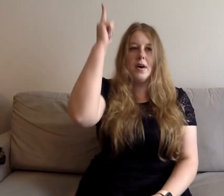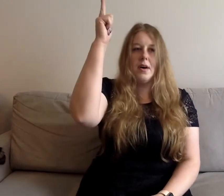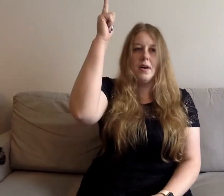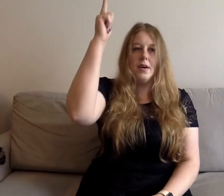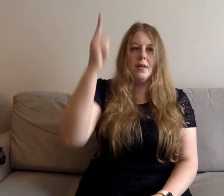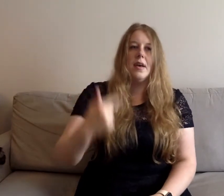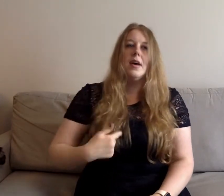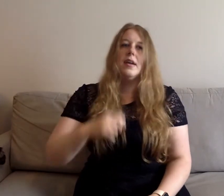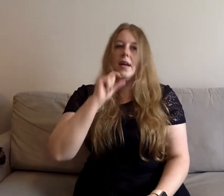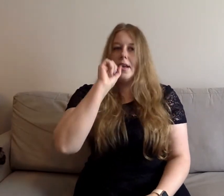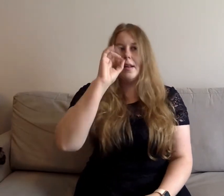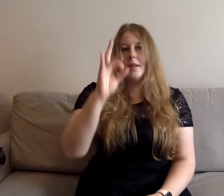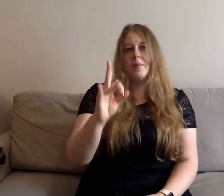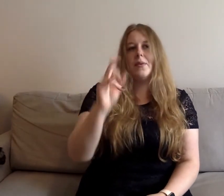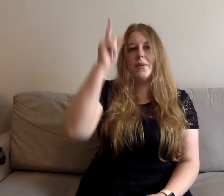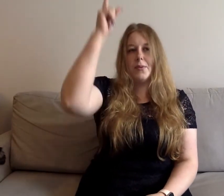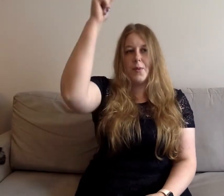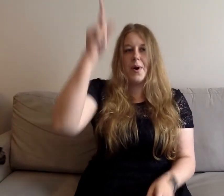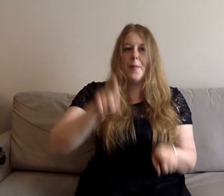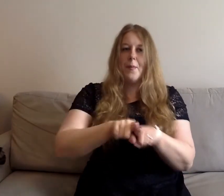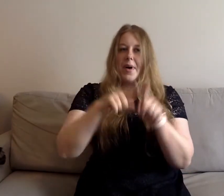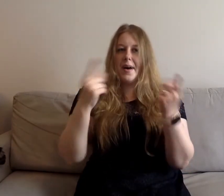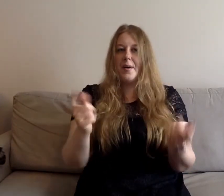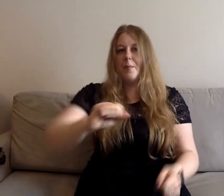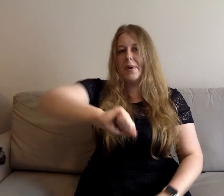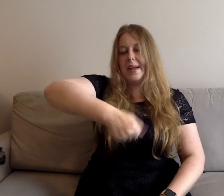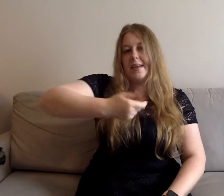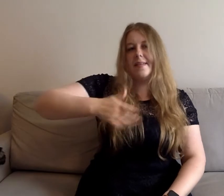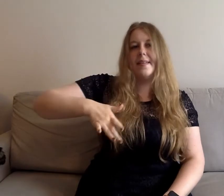moment from